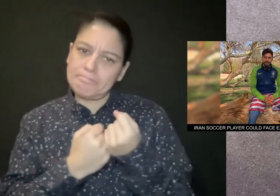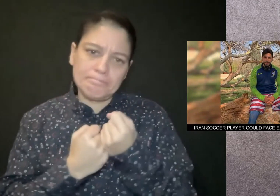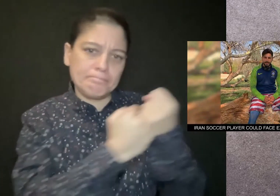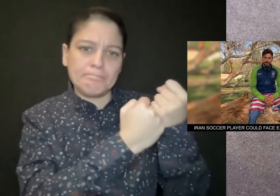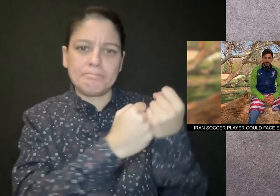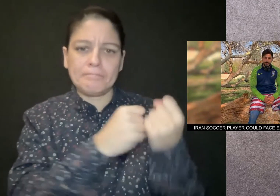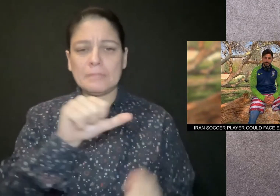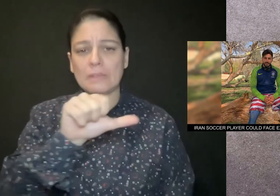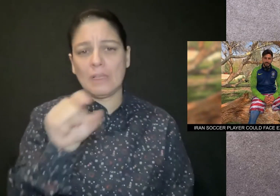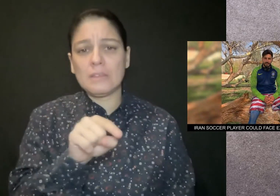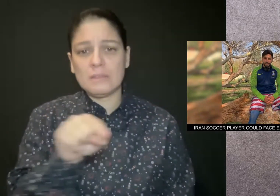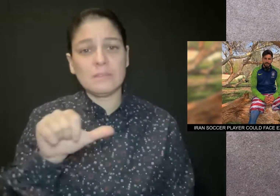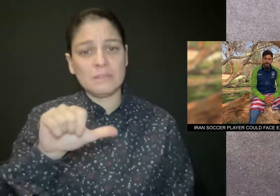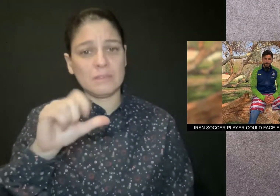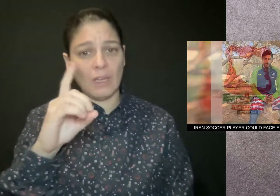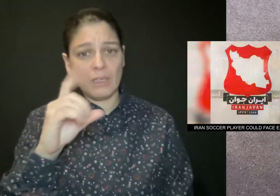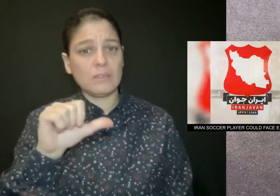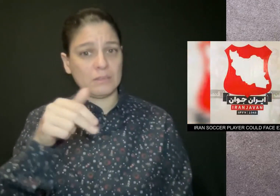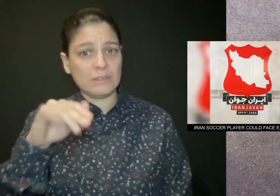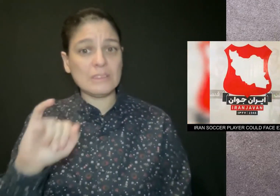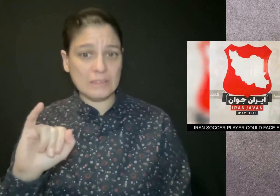solidarity with Azadhani.